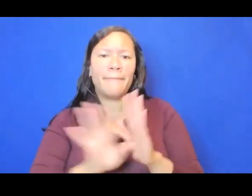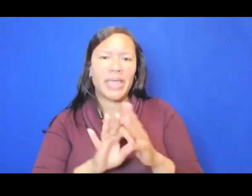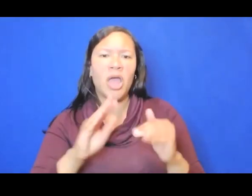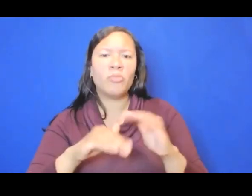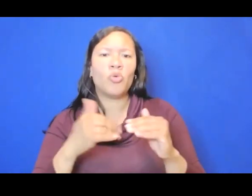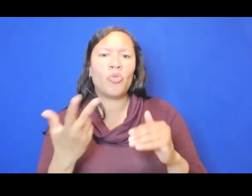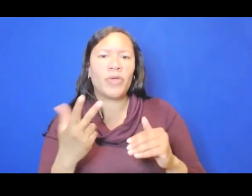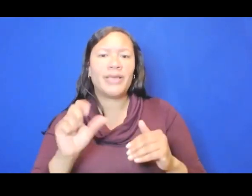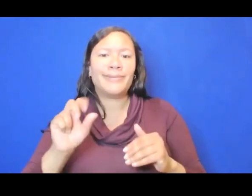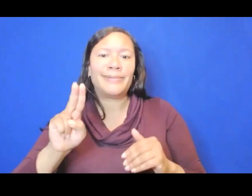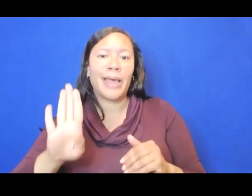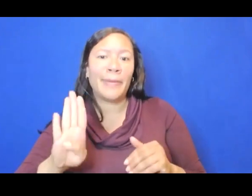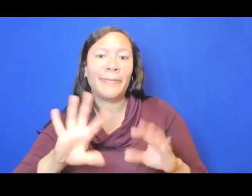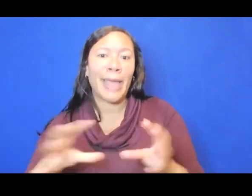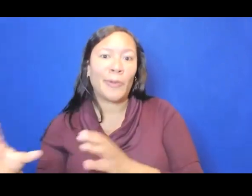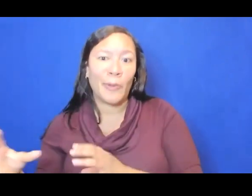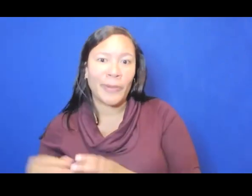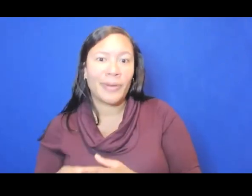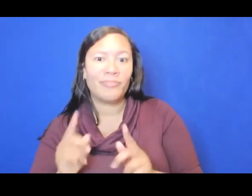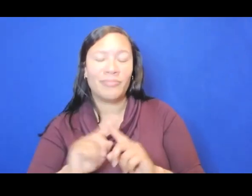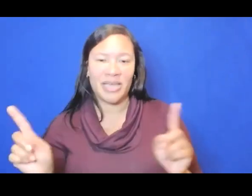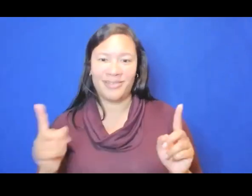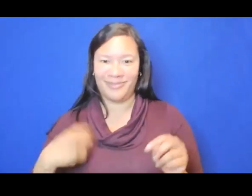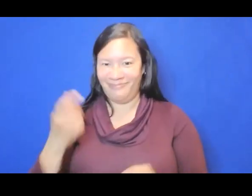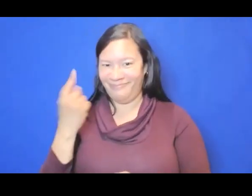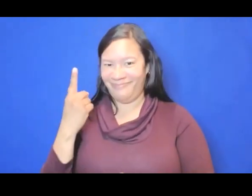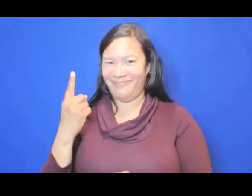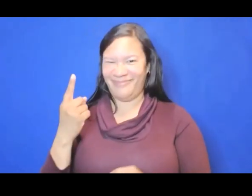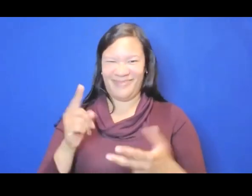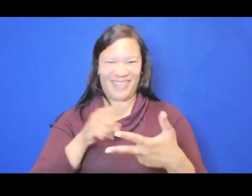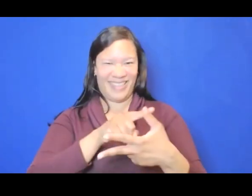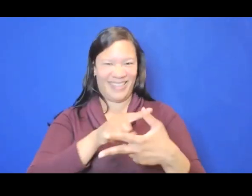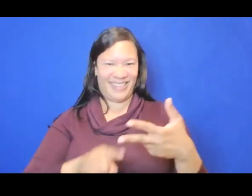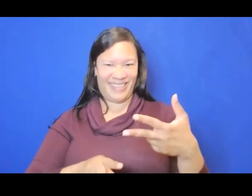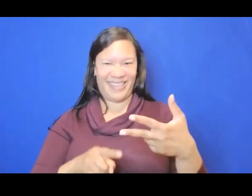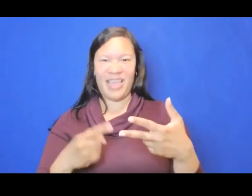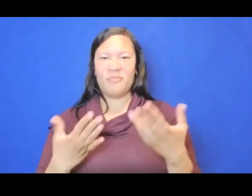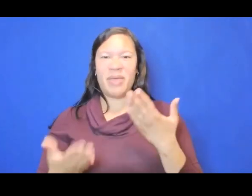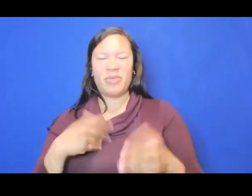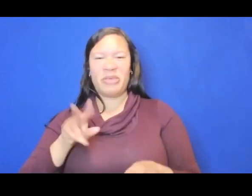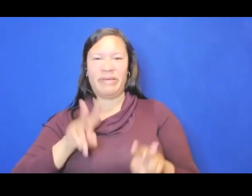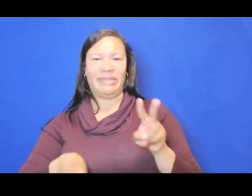And we, of course, understand that these kinds of categorizations are always going to be imperfect.